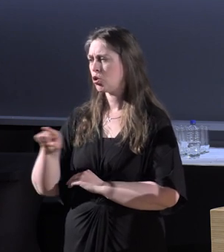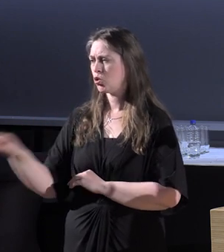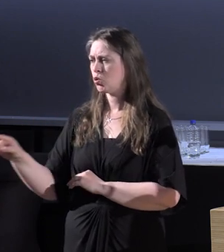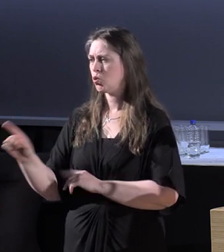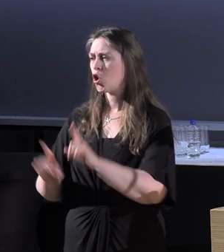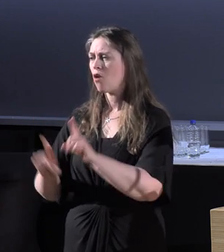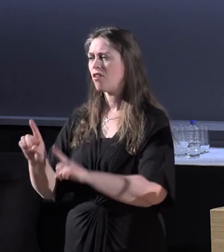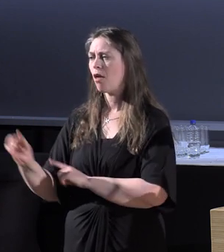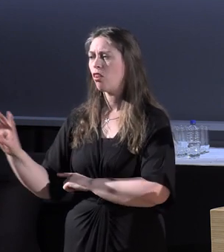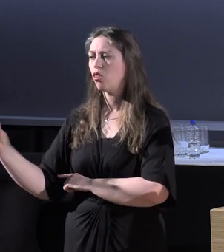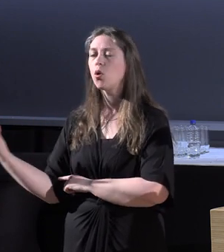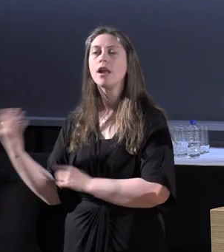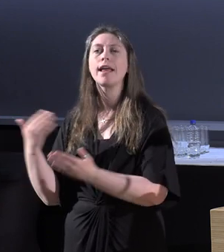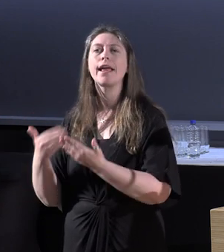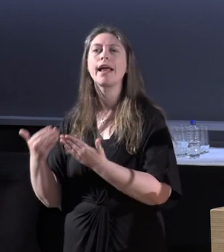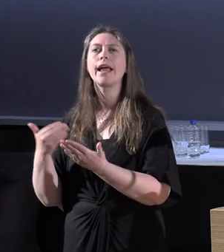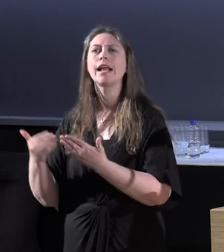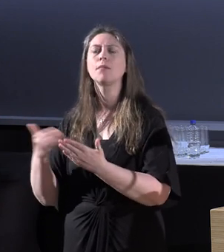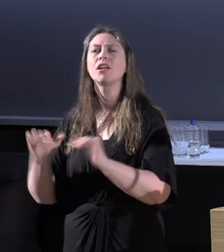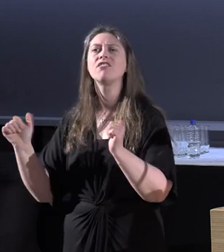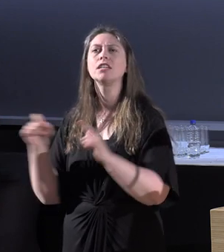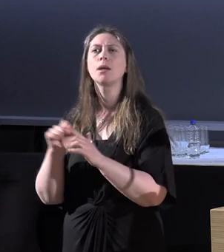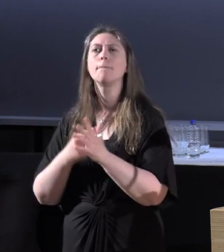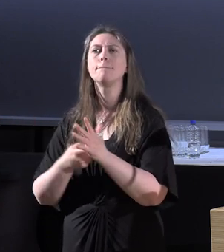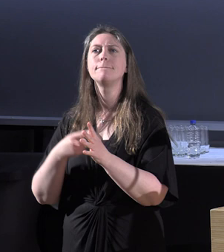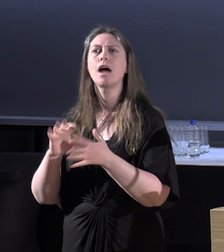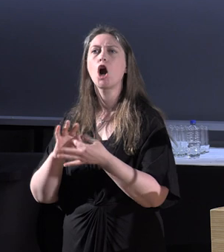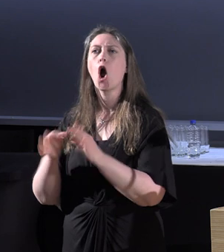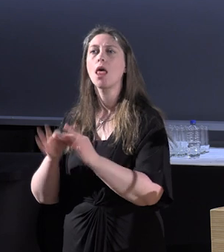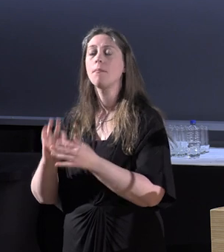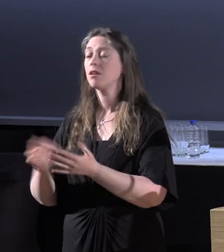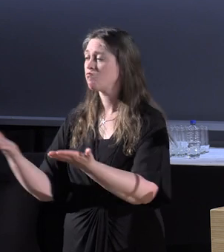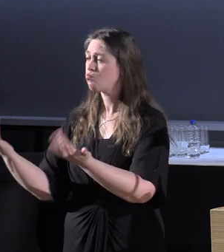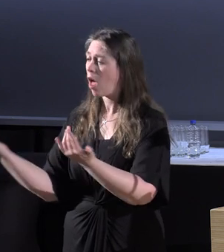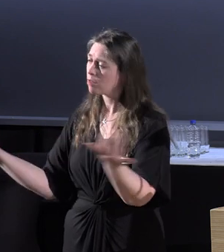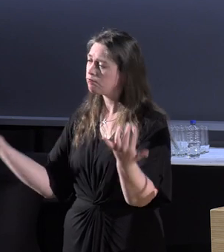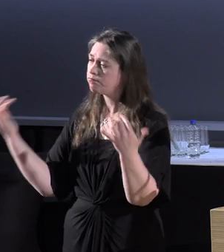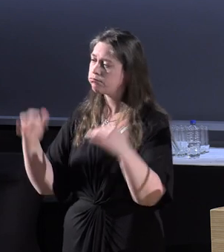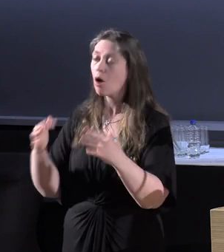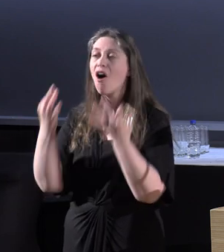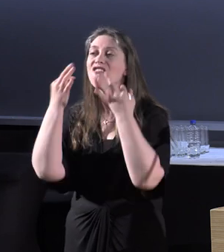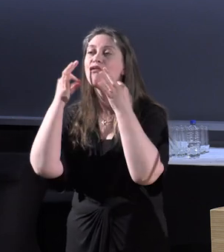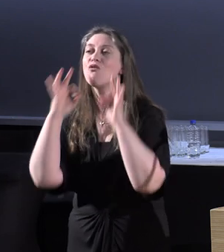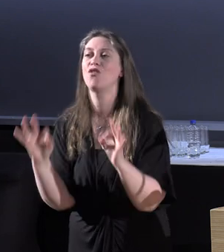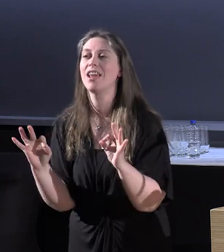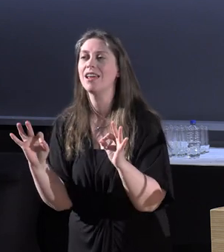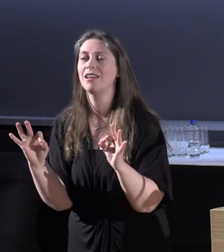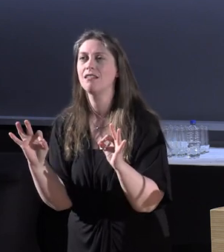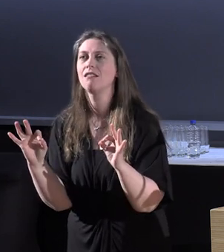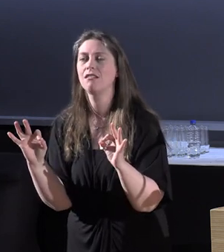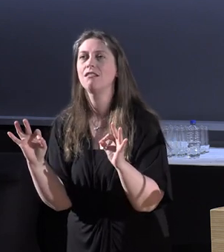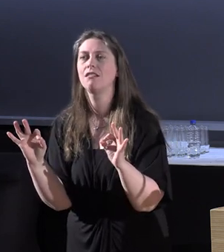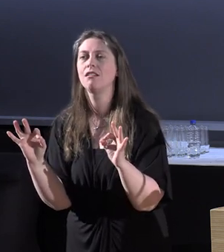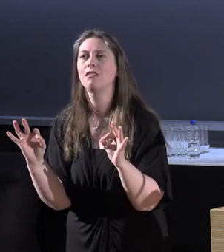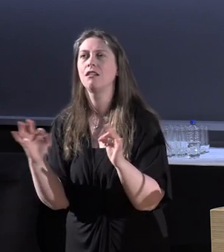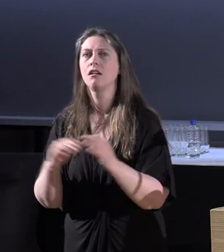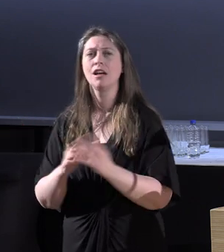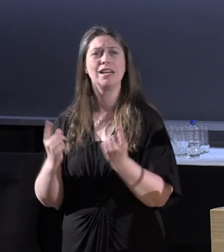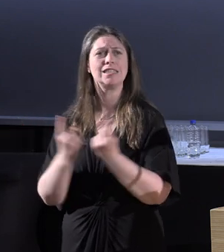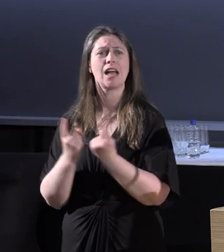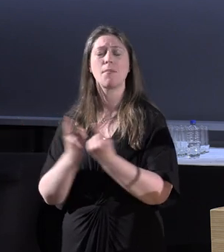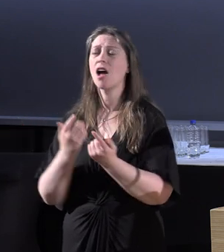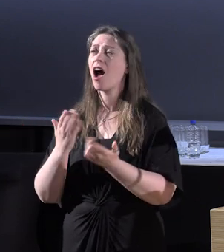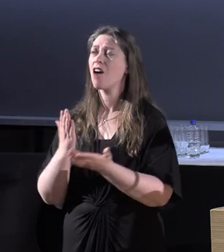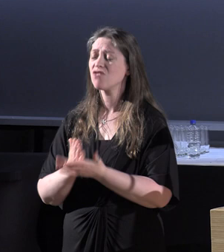Anyone that has been a Paralympian can attend the conference for free. And it's something I feel